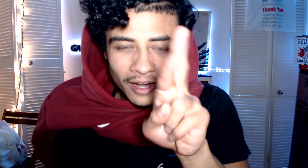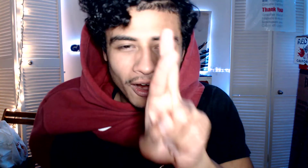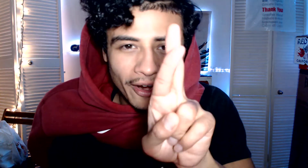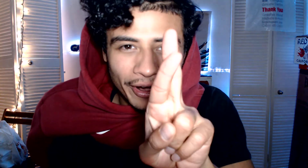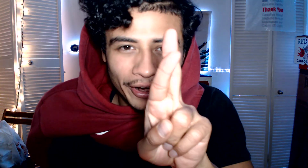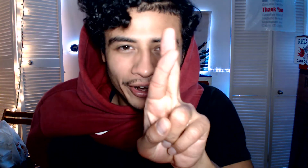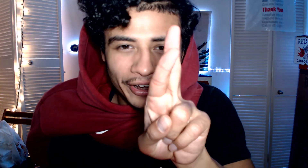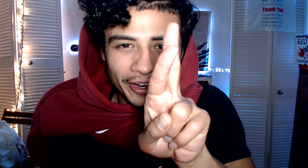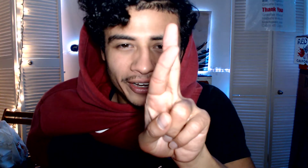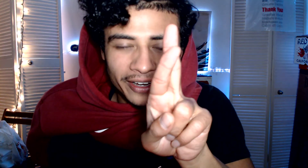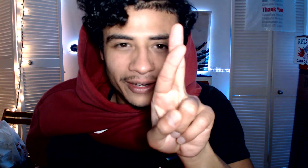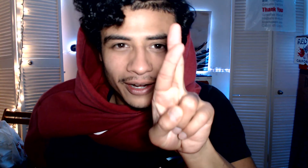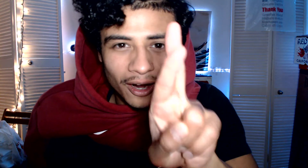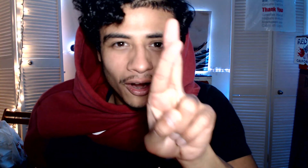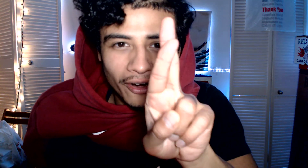R. R.